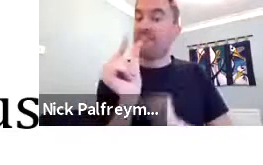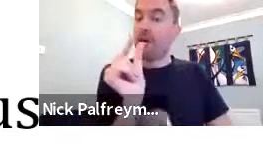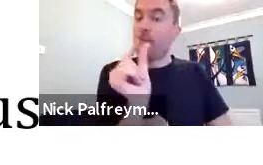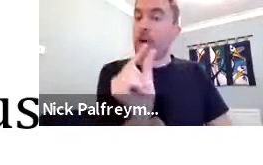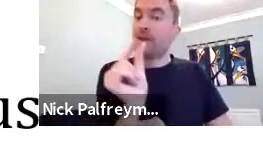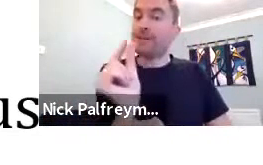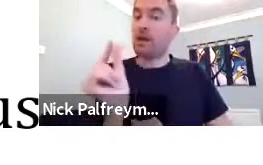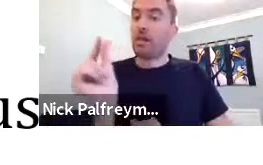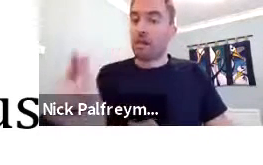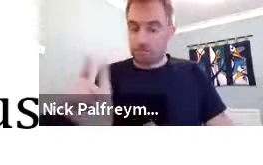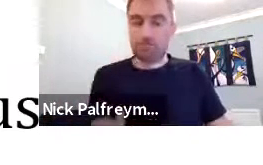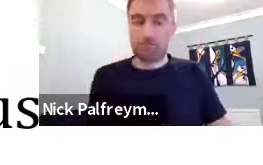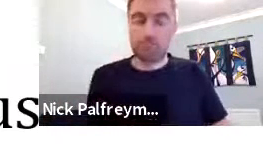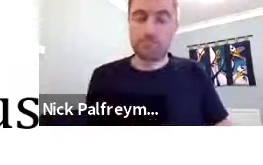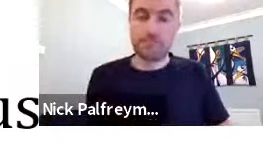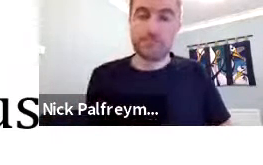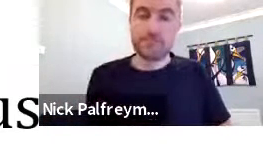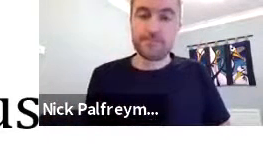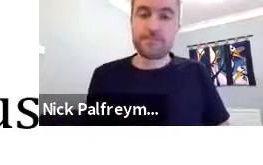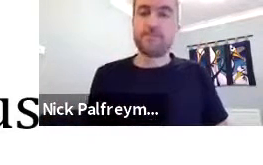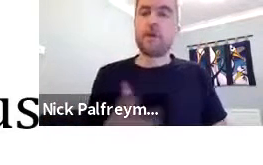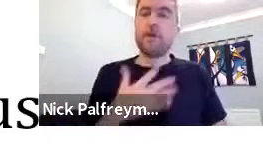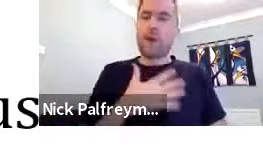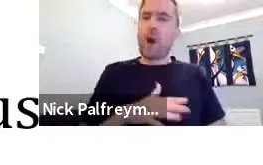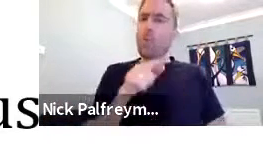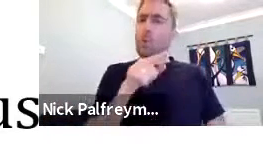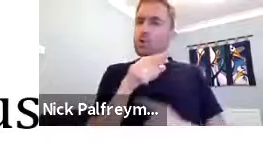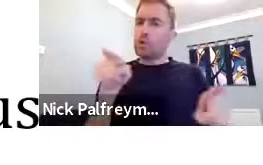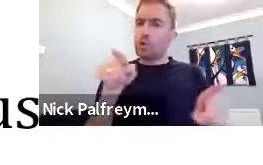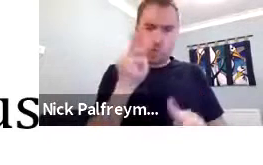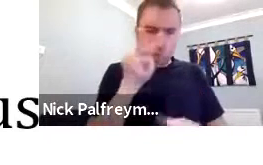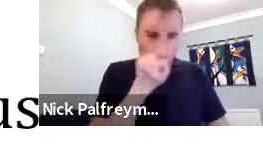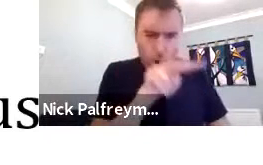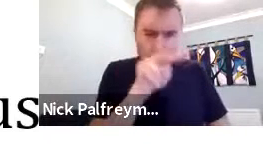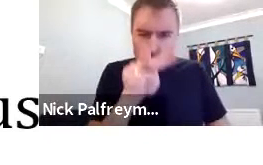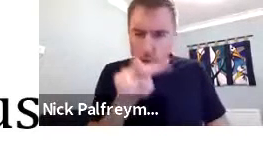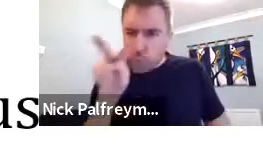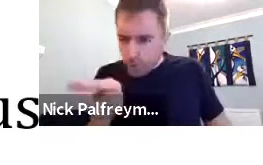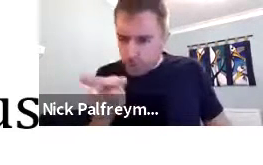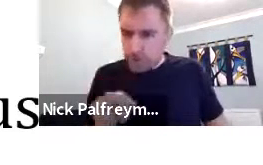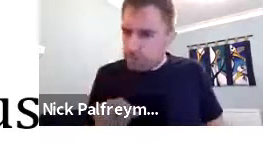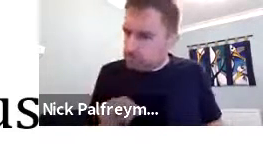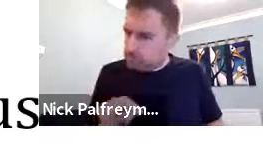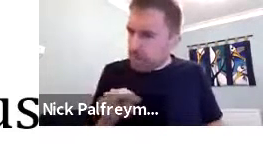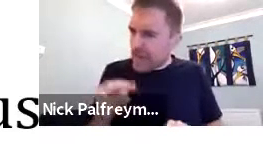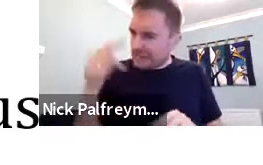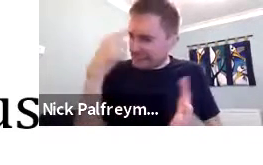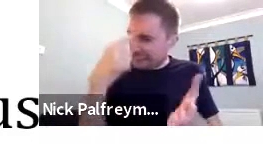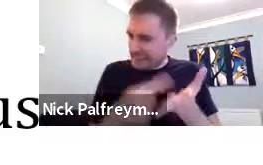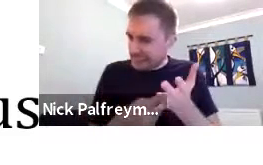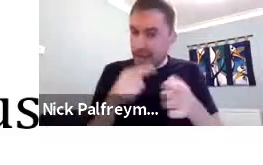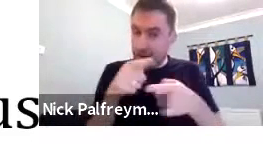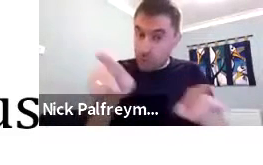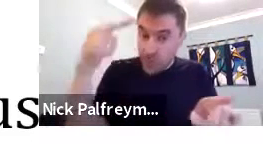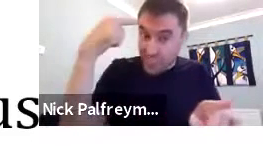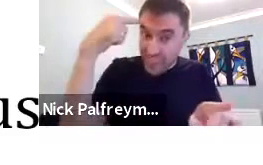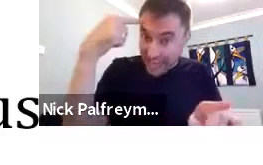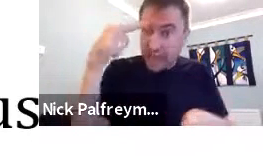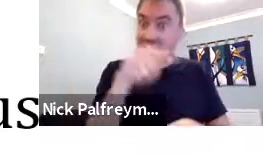negative particles. And I want you to have a look at these three